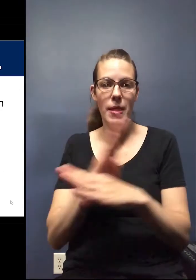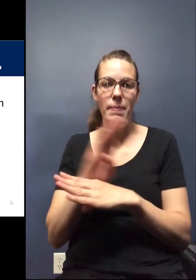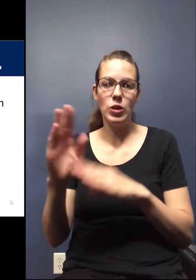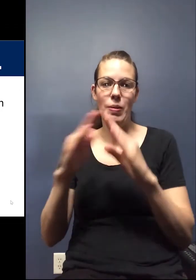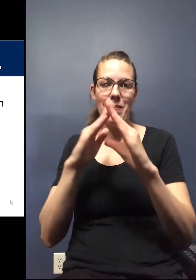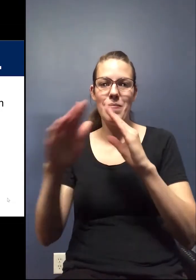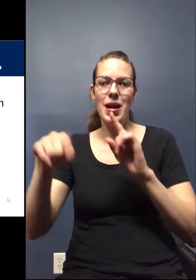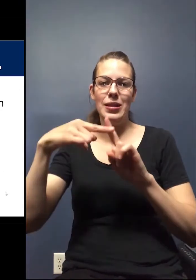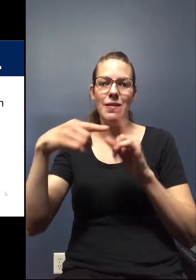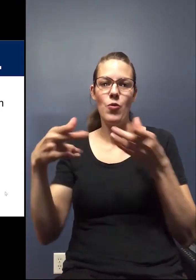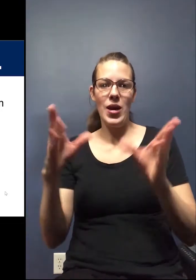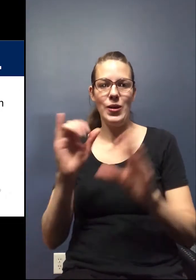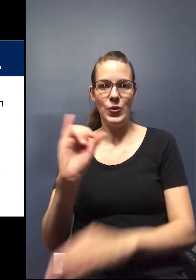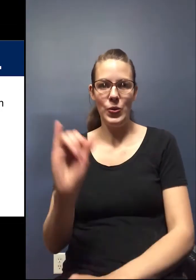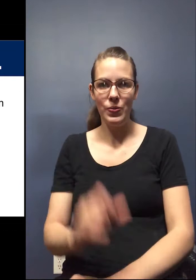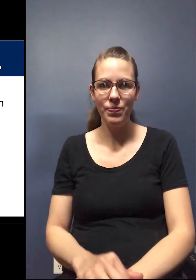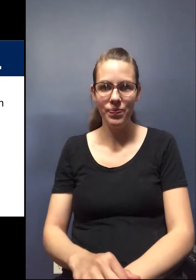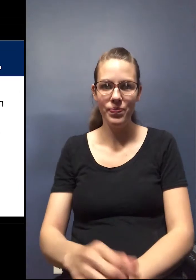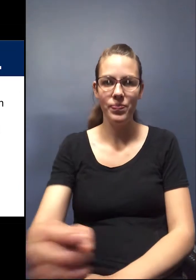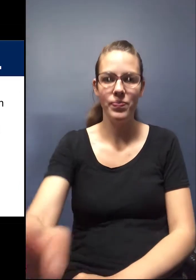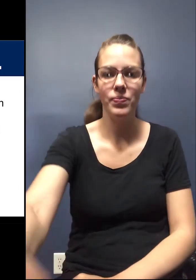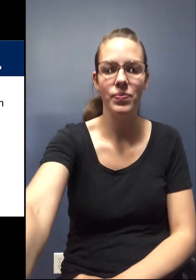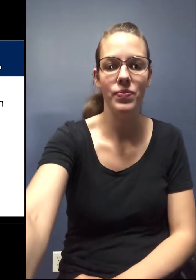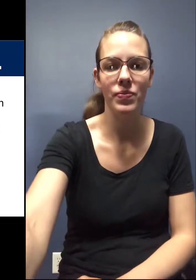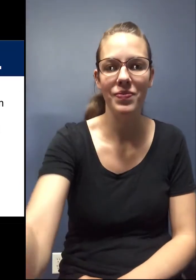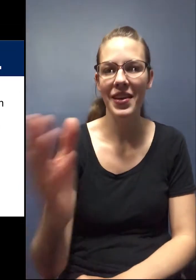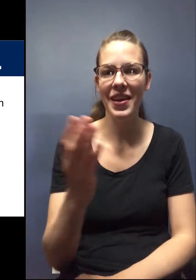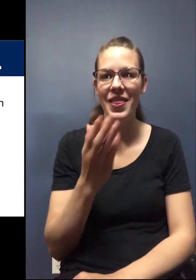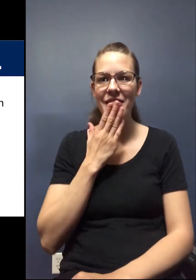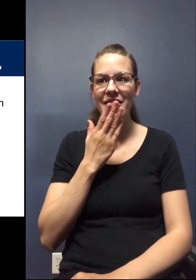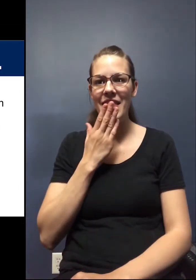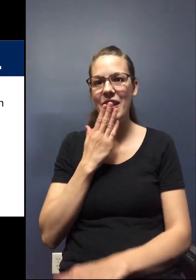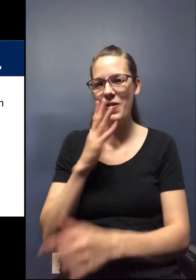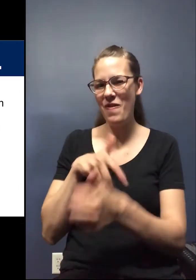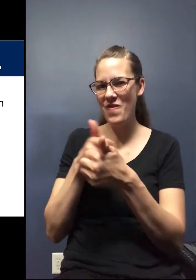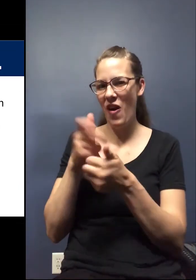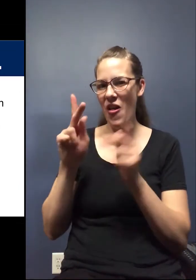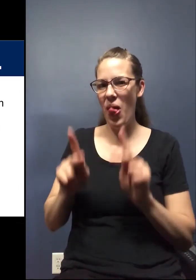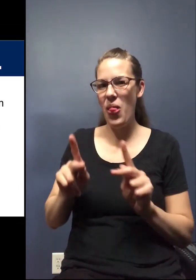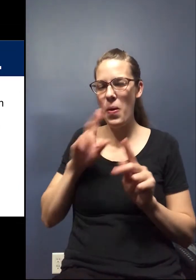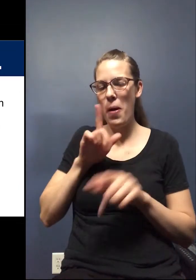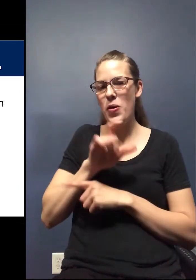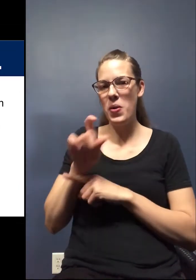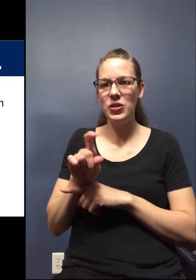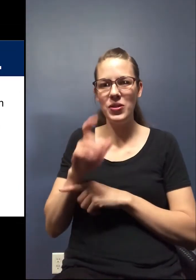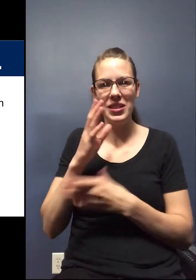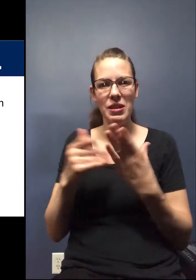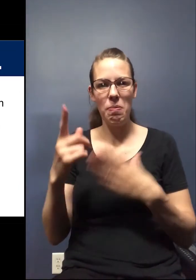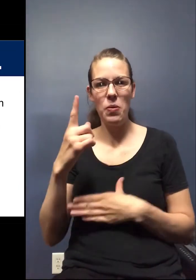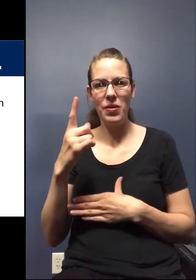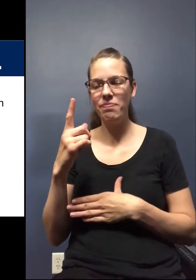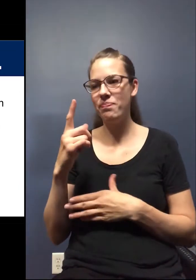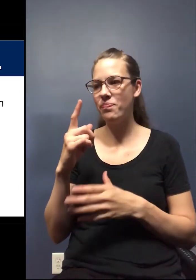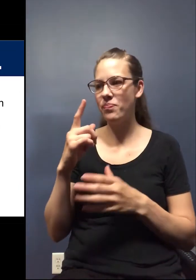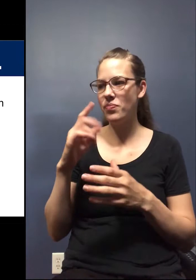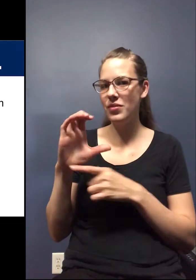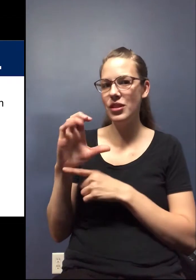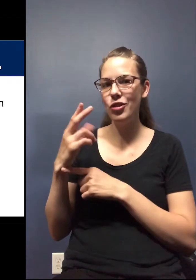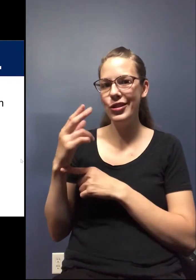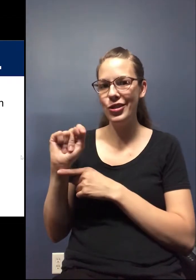community in a positive way as well. Thank you. And as a follow-up question, somebody chatted in a